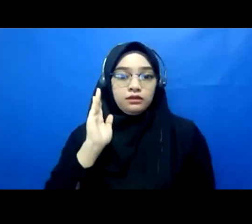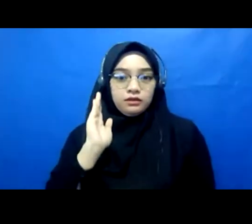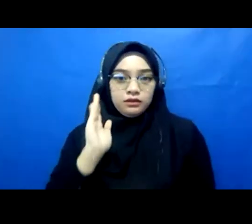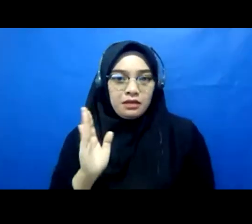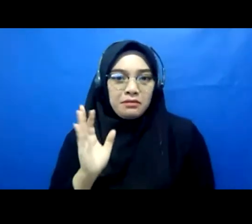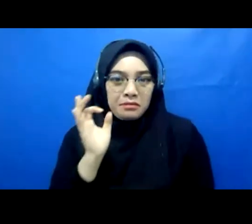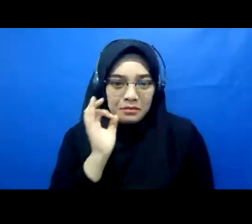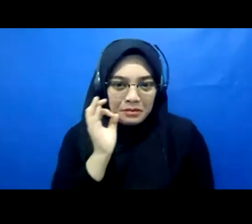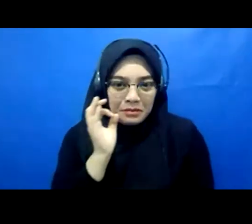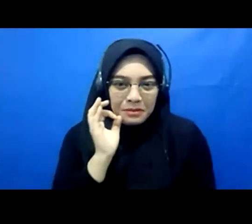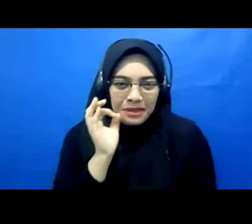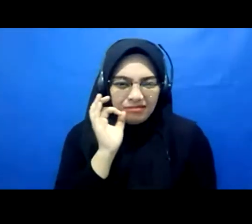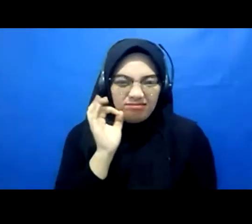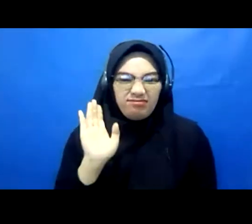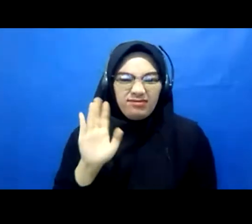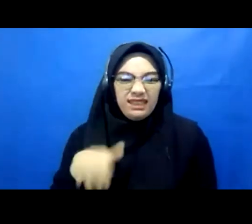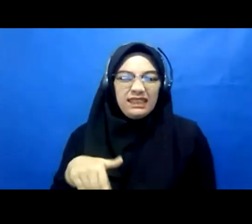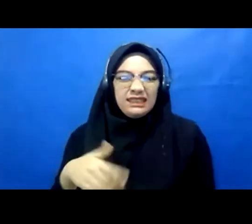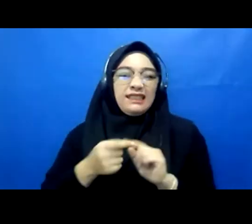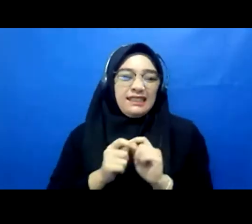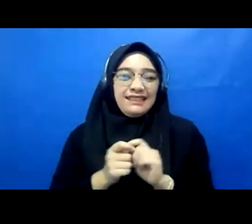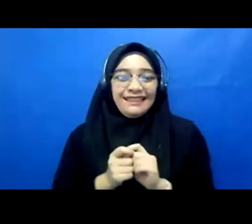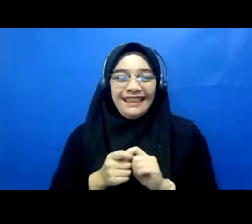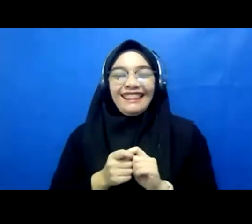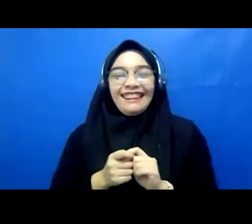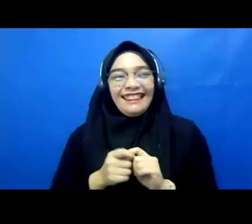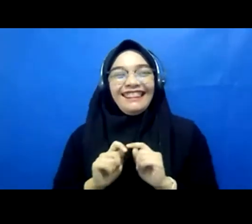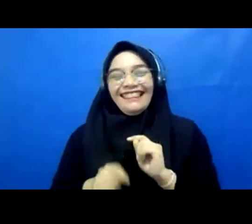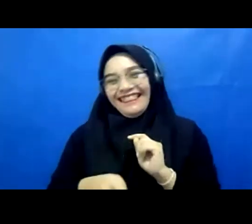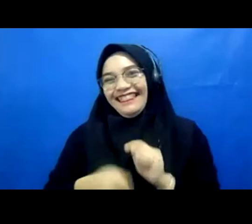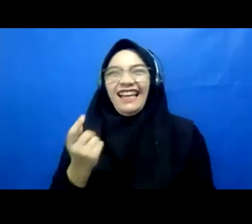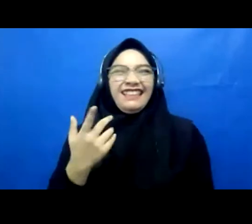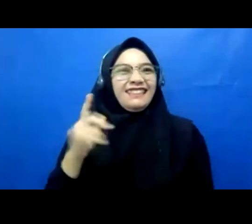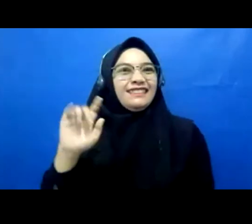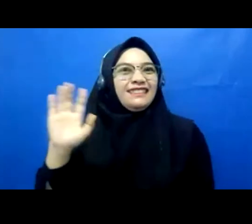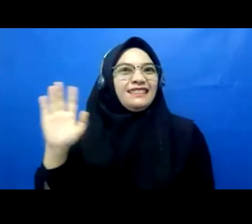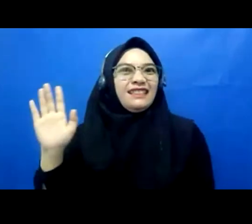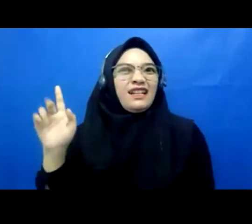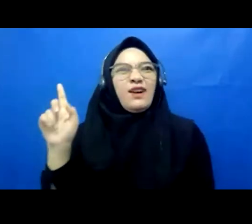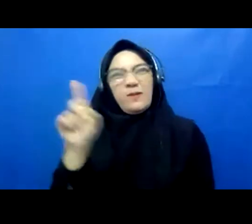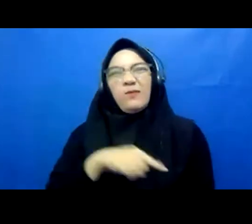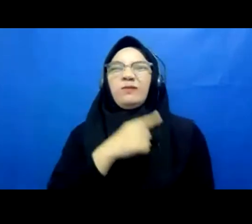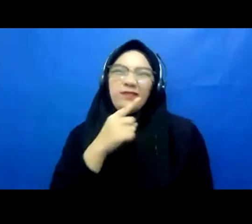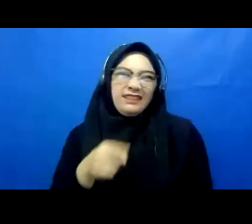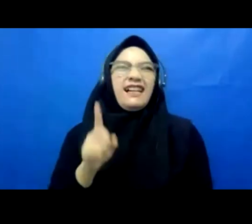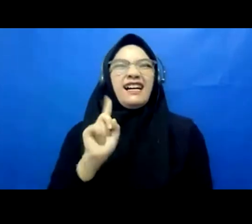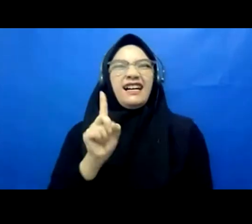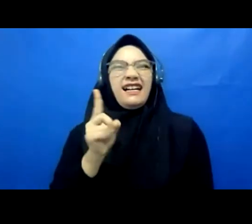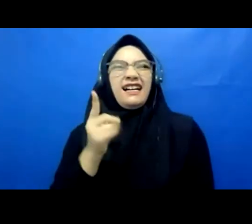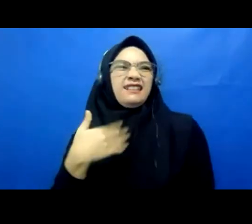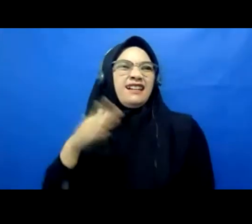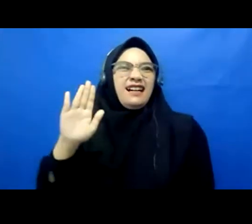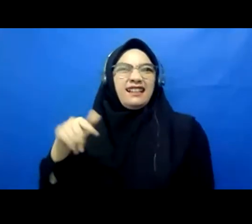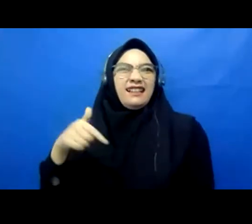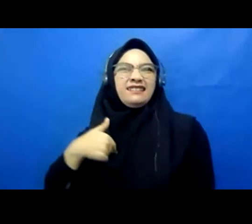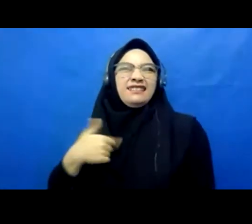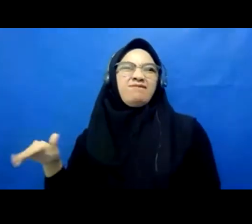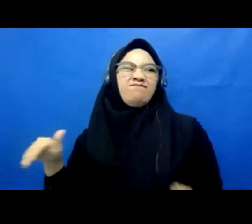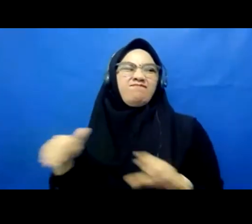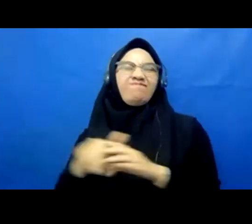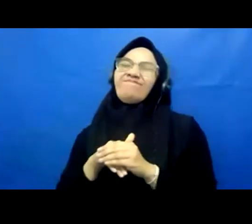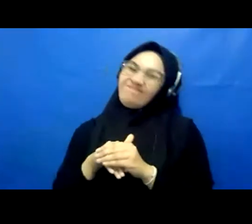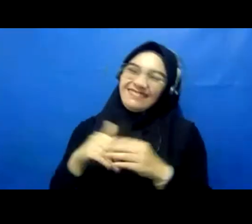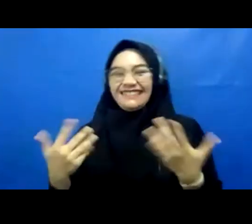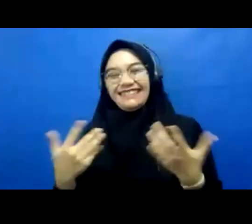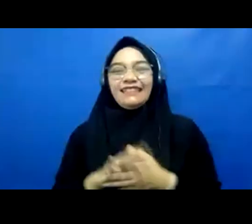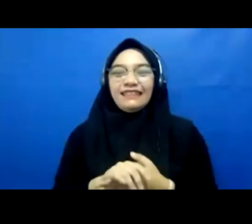disturbance i'm in the middle of my son's wedding rehearsal i got the two o'clock and the three o'clock all screw up so i thought singapore is a